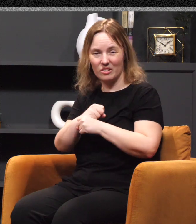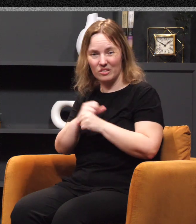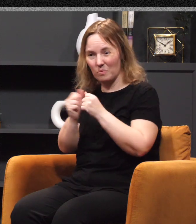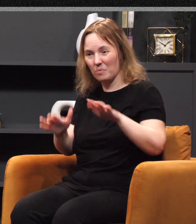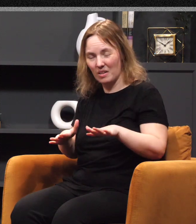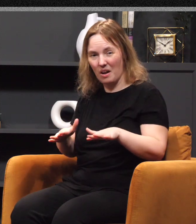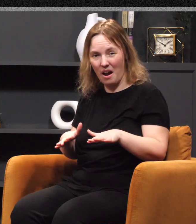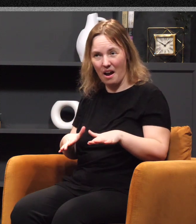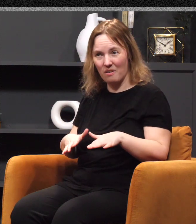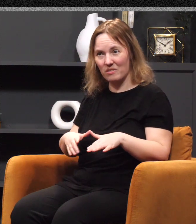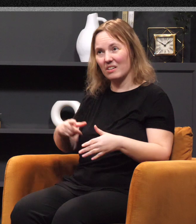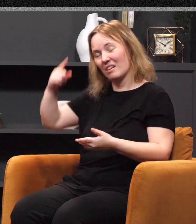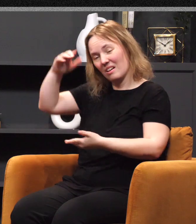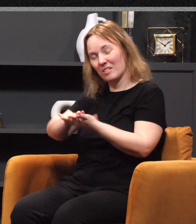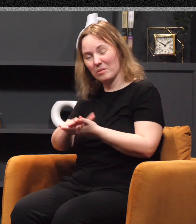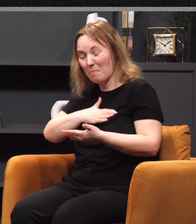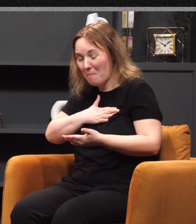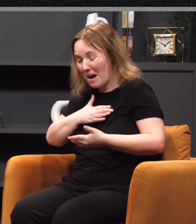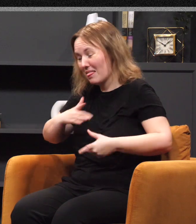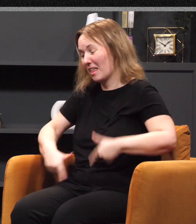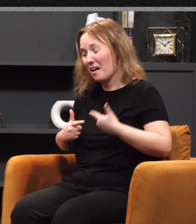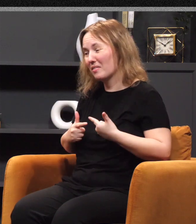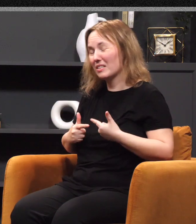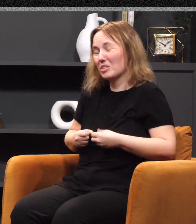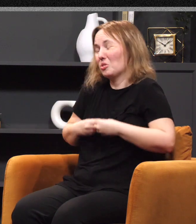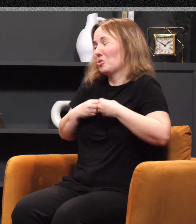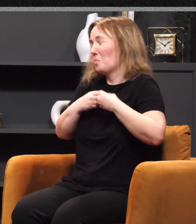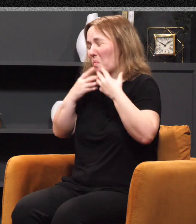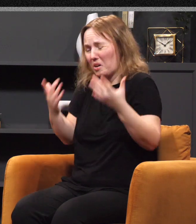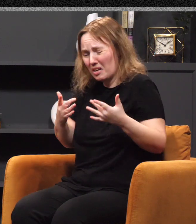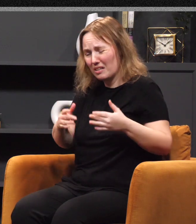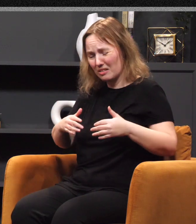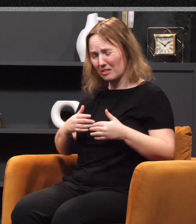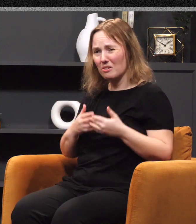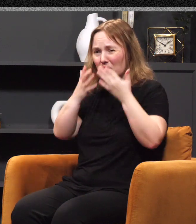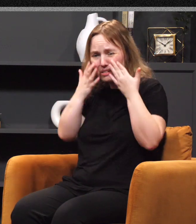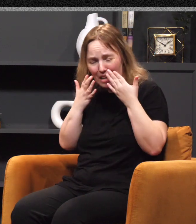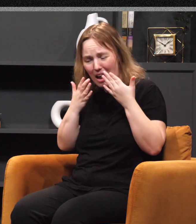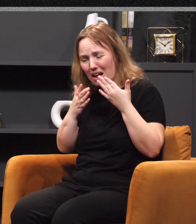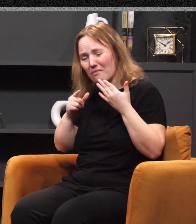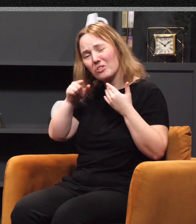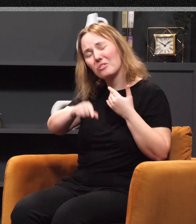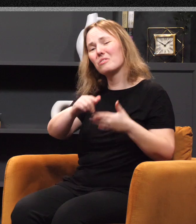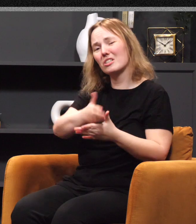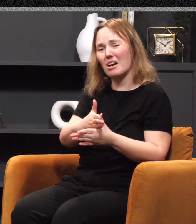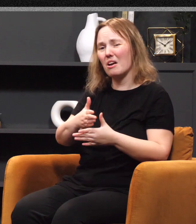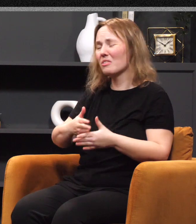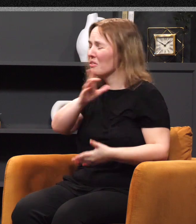sad for you to share. Why? Because the Lord has been against me. That's essentially her attitude. The Lord